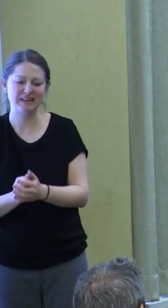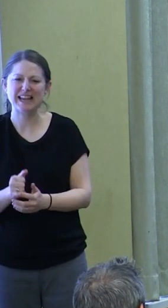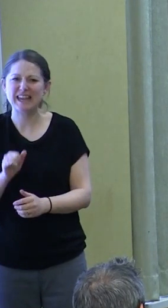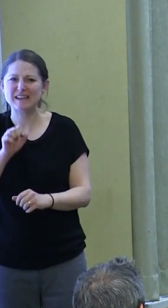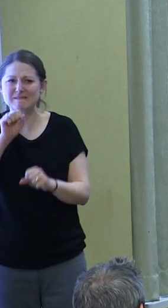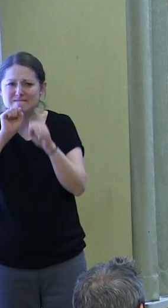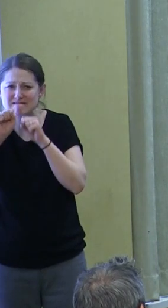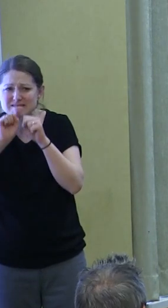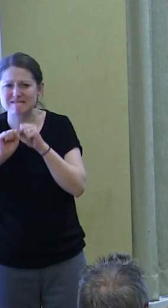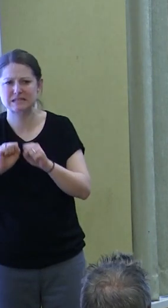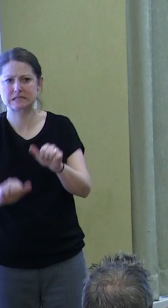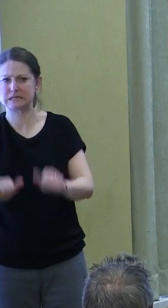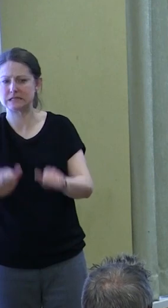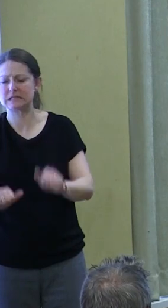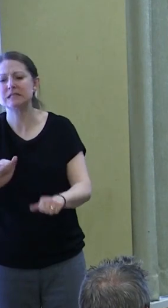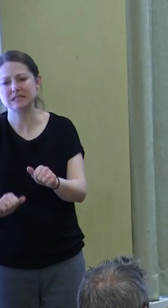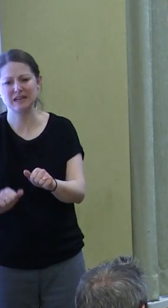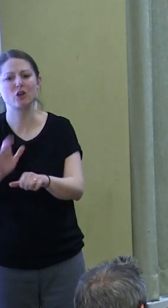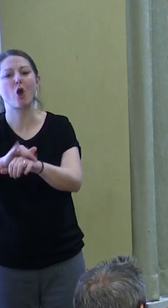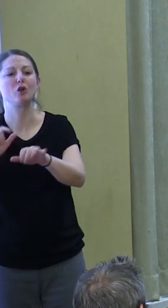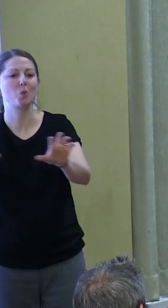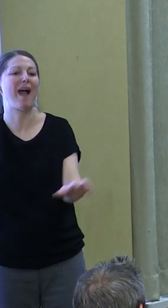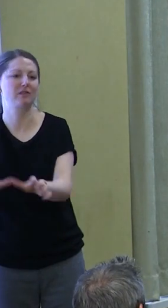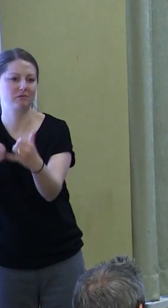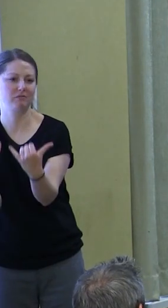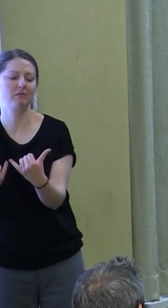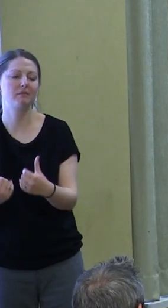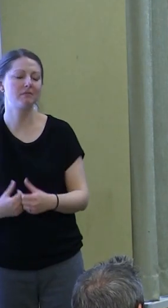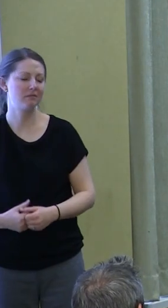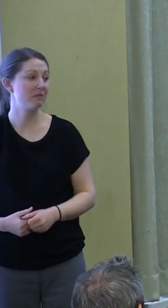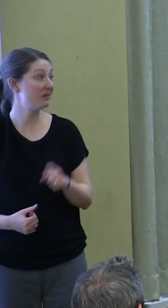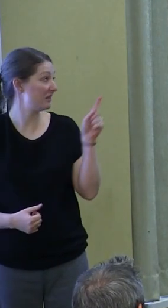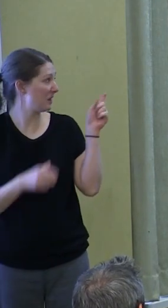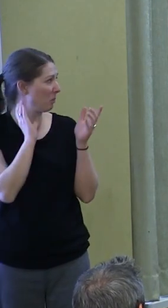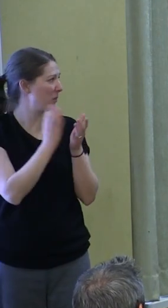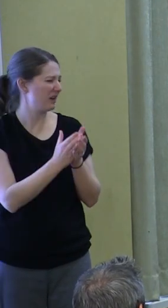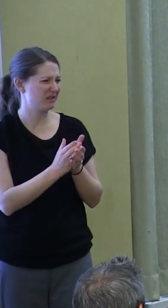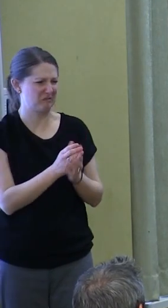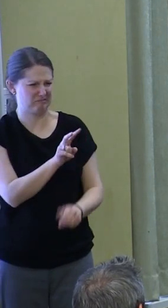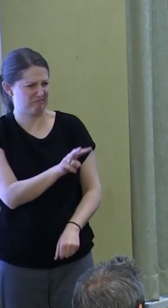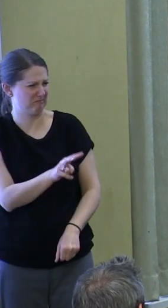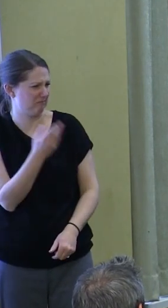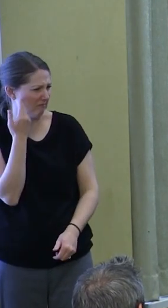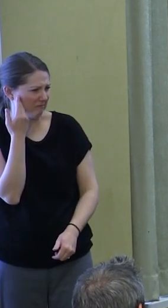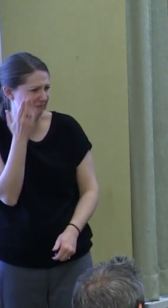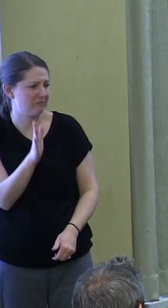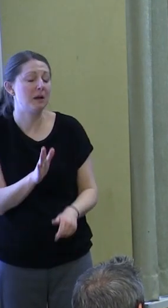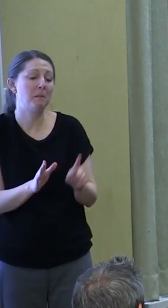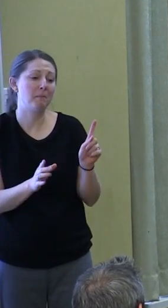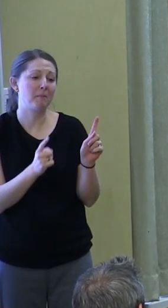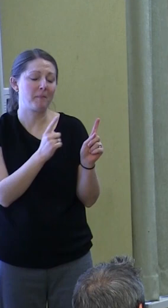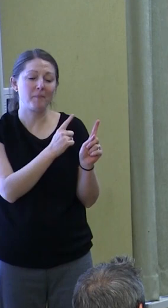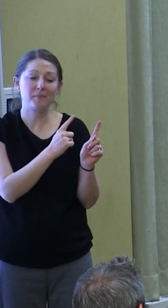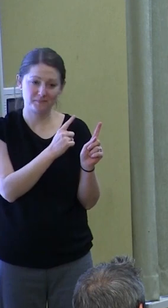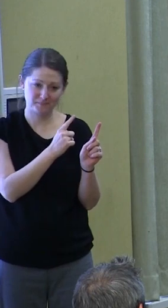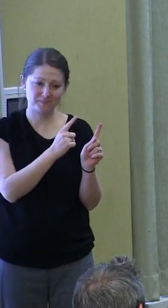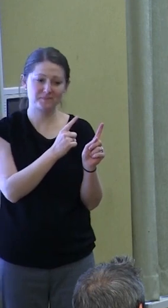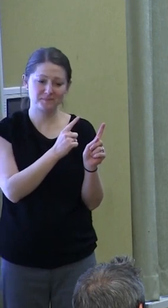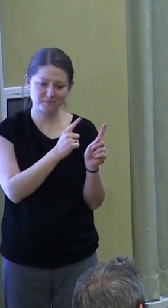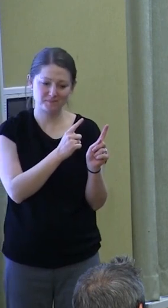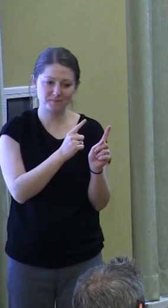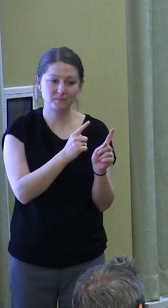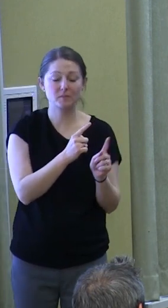uncertainty. So I'm going to explain this picture, you're probably wondering what this is here. This is on the